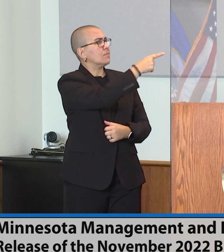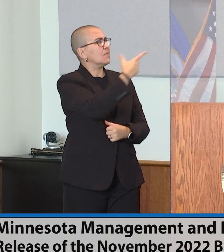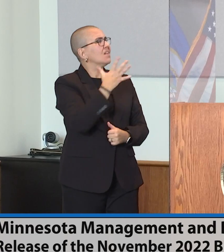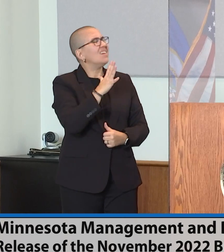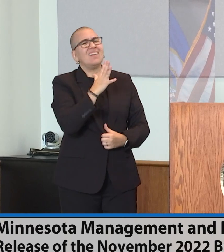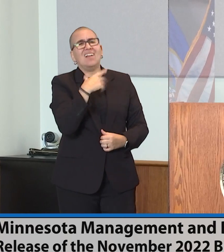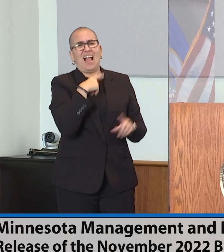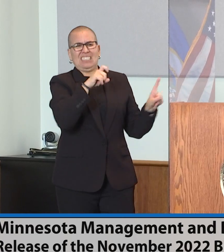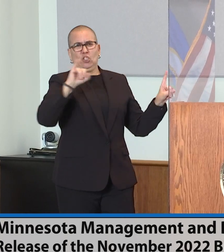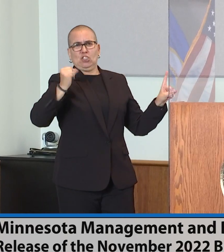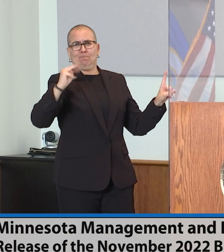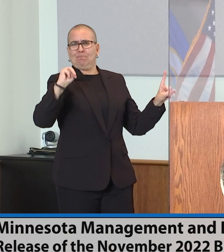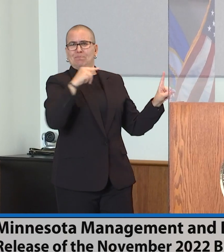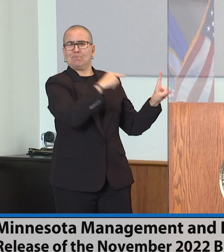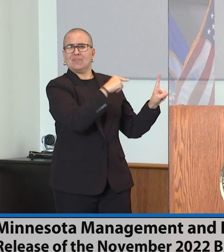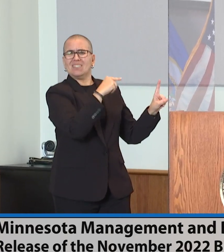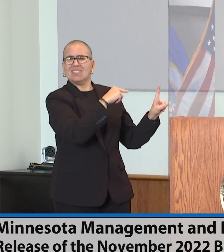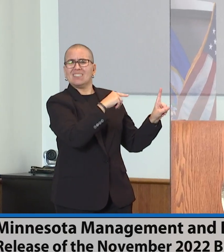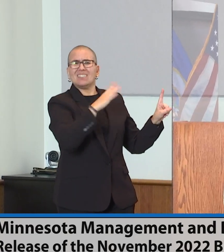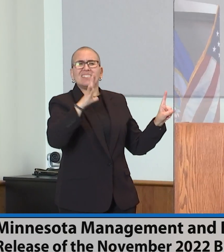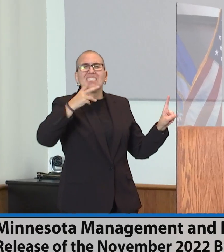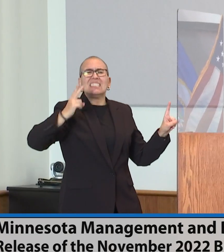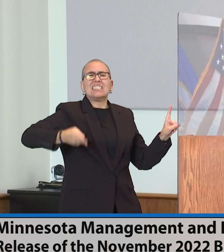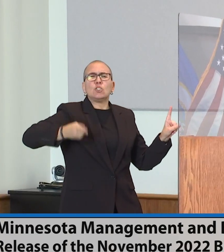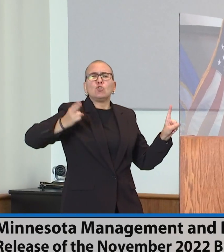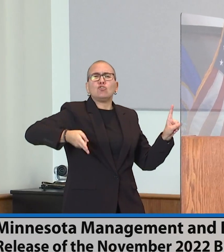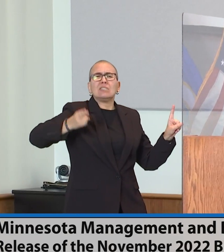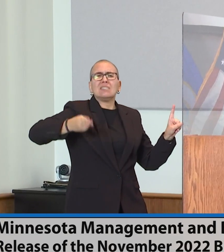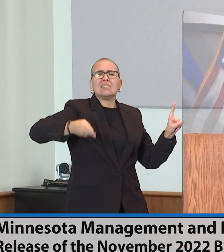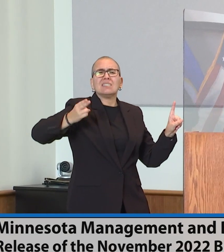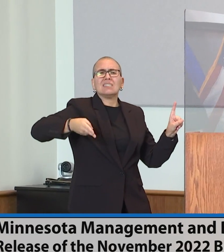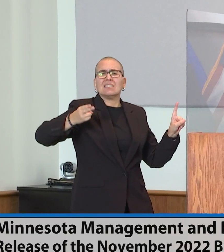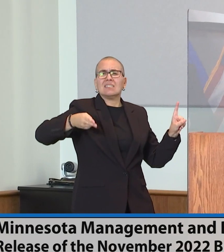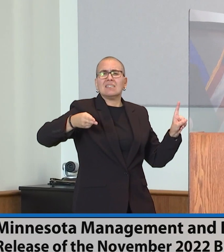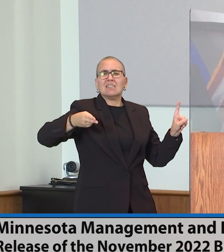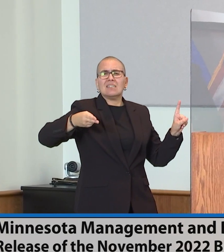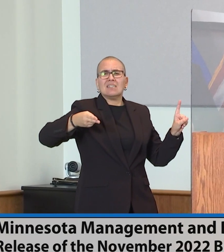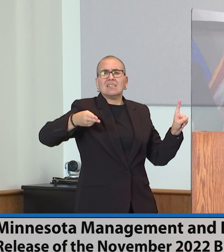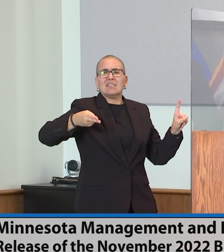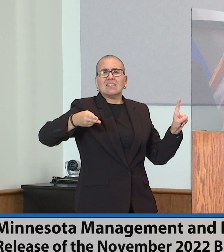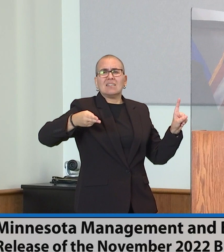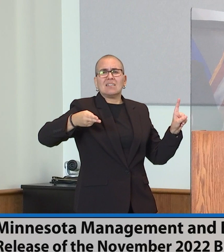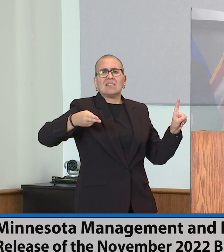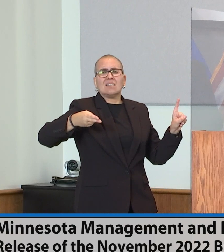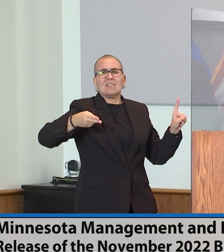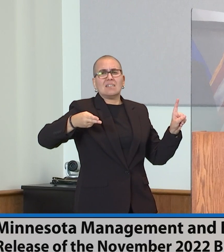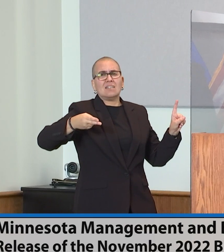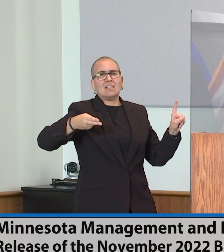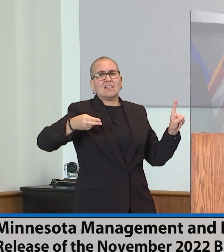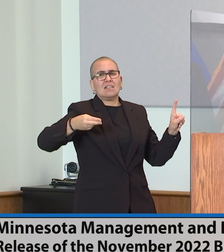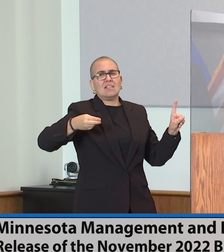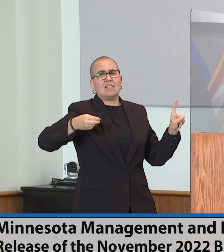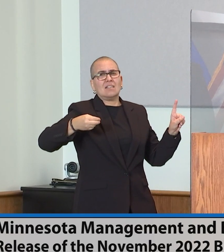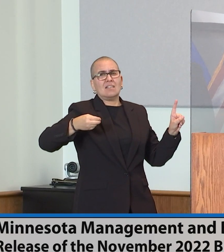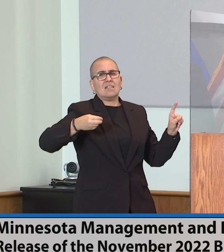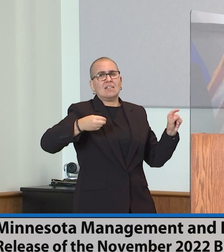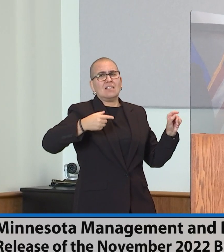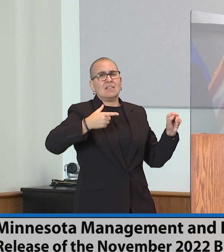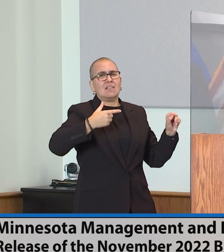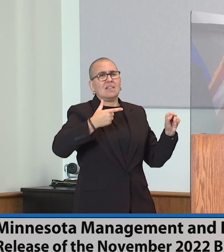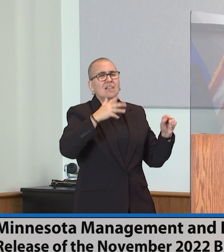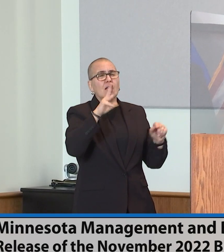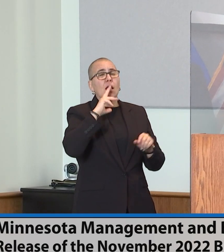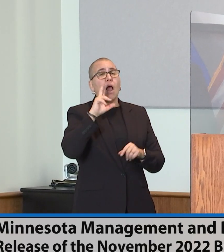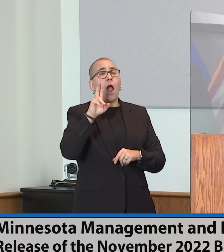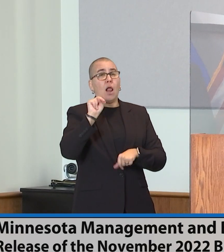talked about the records in surplus, the records in our bottom line, also records in unemployment. That was mentioned.